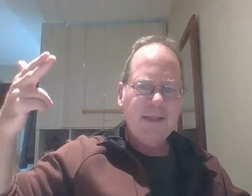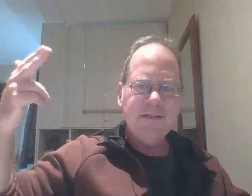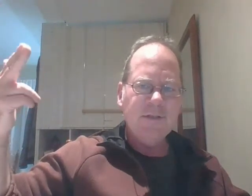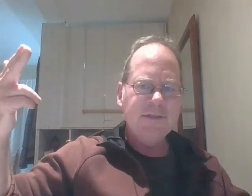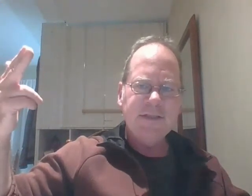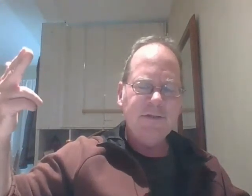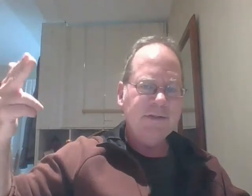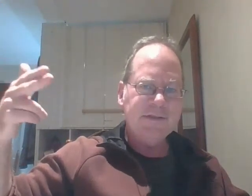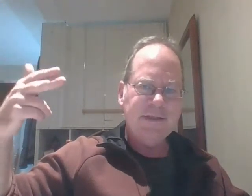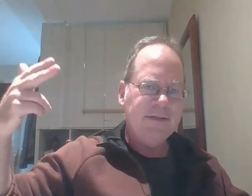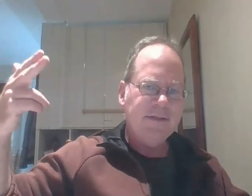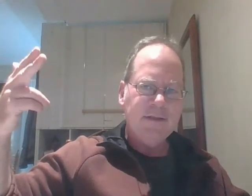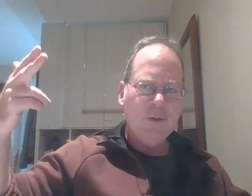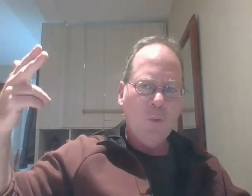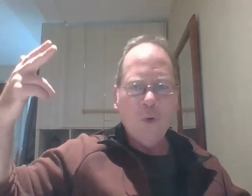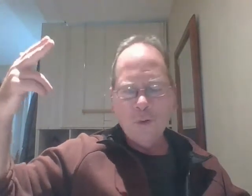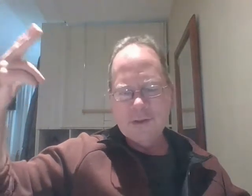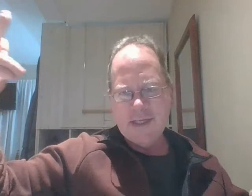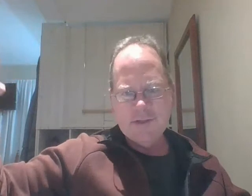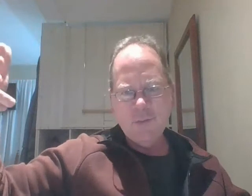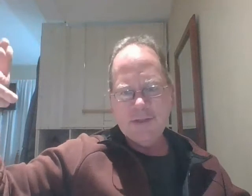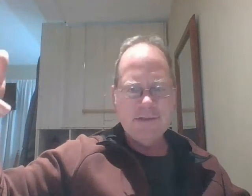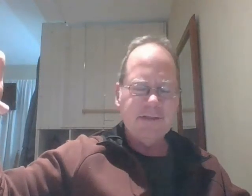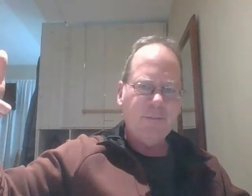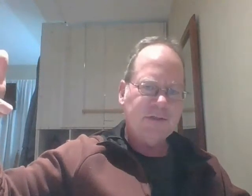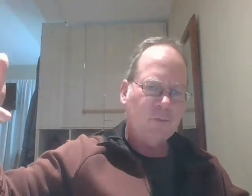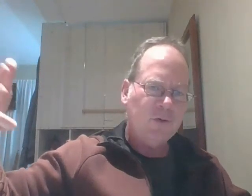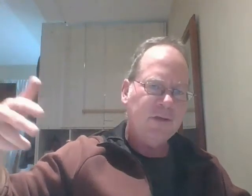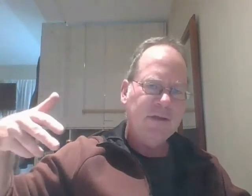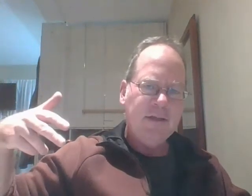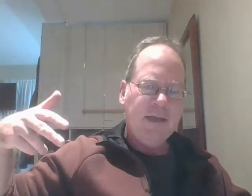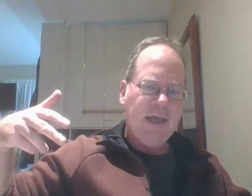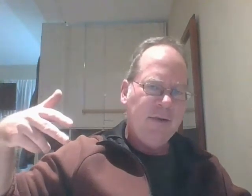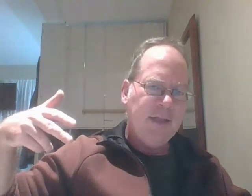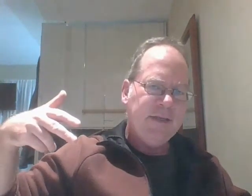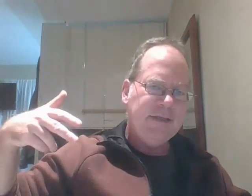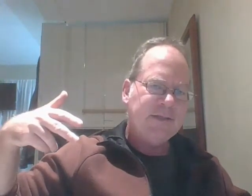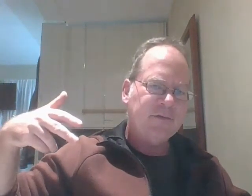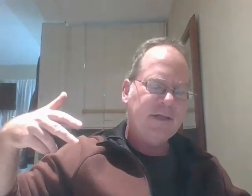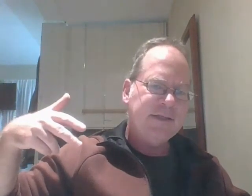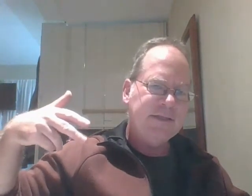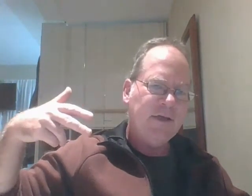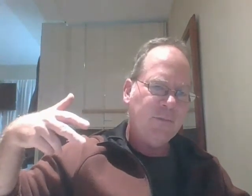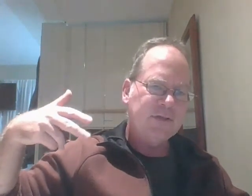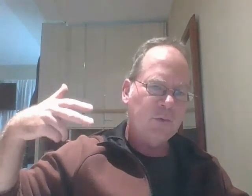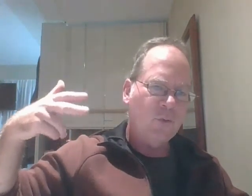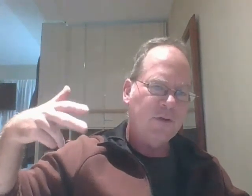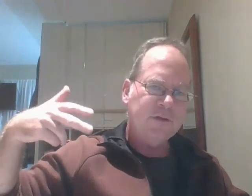legitimacy you can see warlord type situations in some parts of the world and maybe decentralization other parts world where there's more